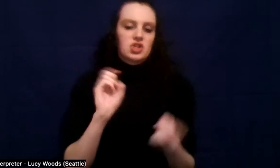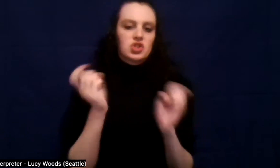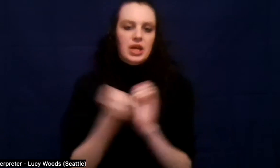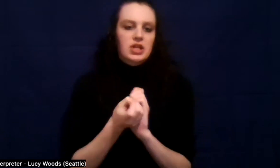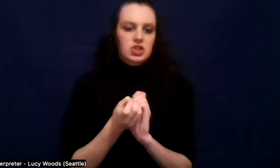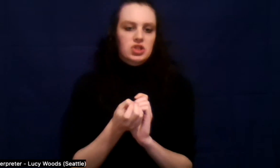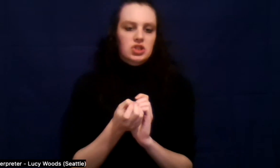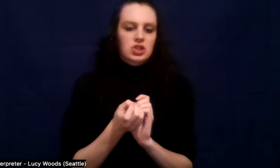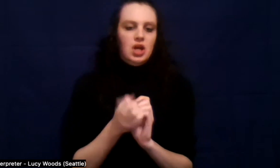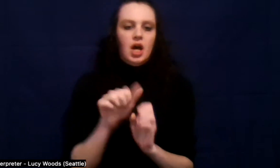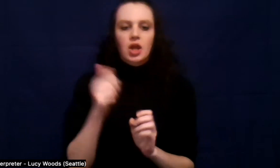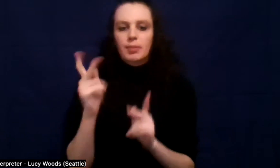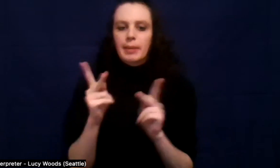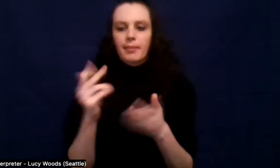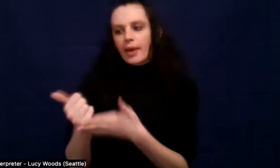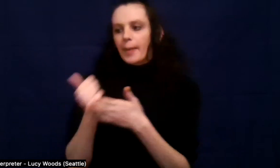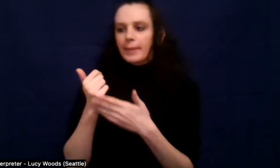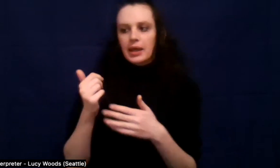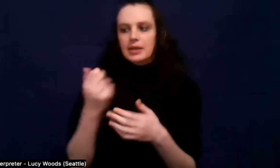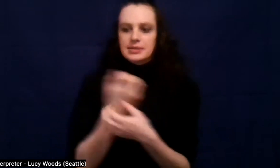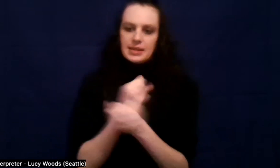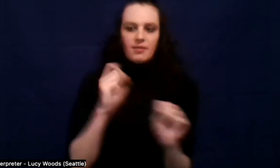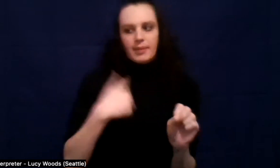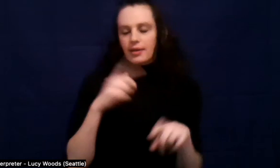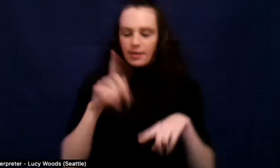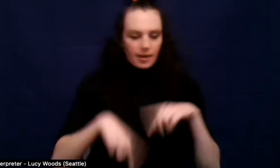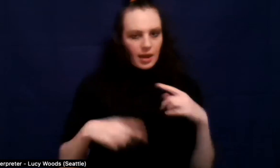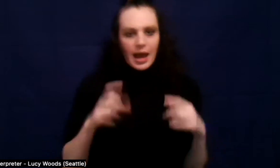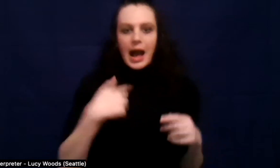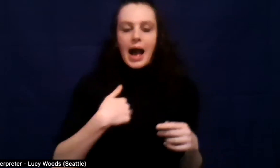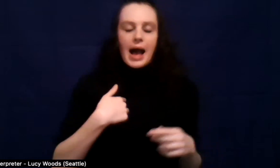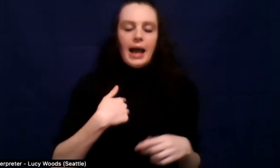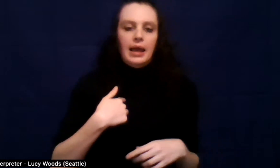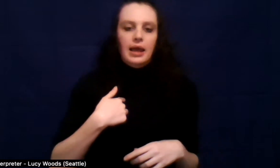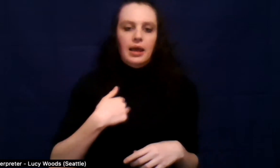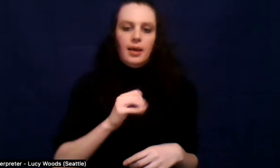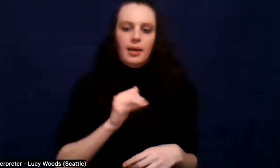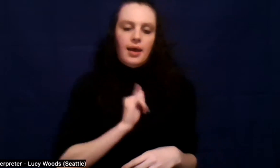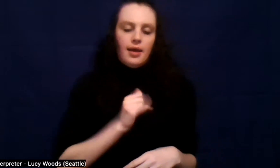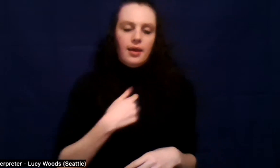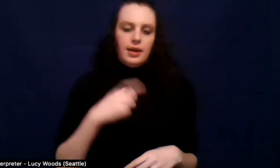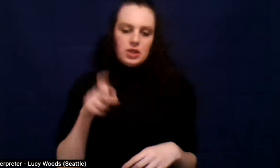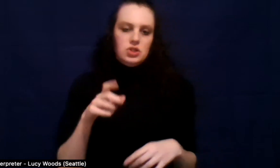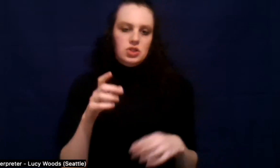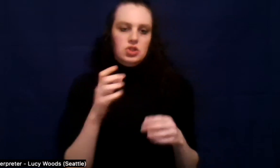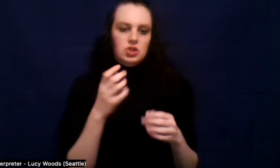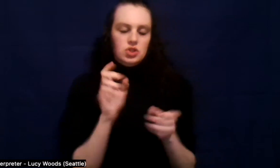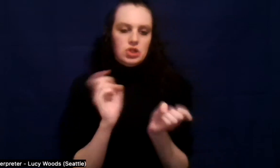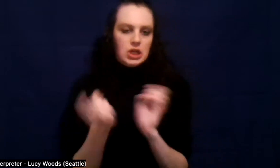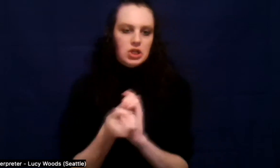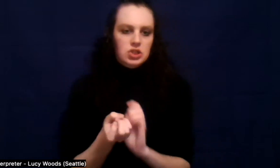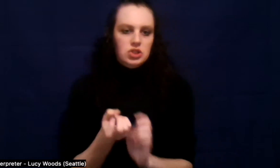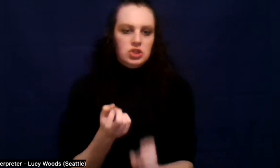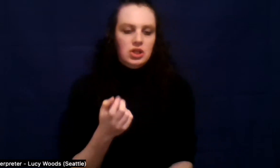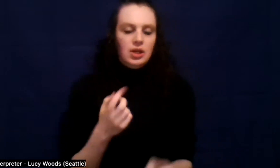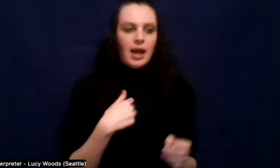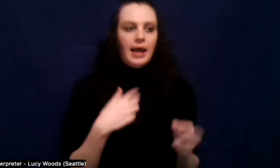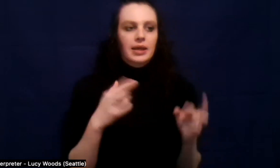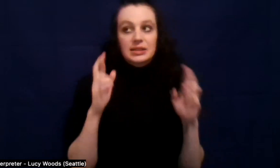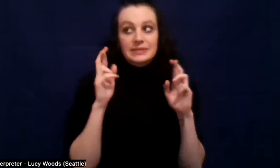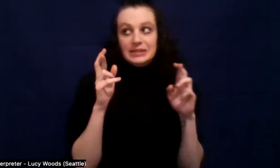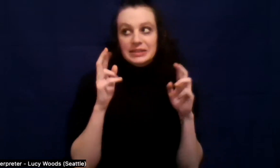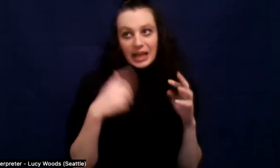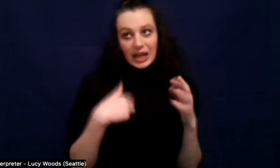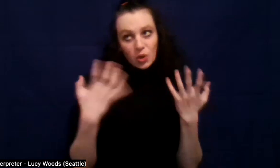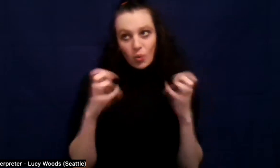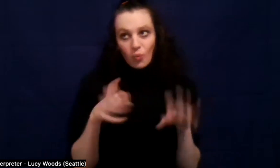somebody that was going to come save the day. And I was hoping for that. I was hoping that I wouldn't have to give up drinking or I wouldn't have to admit that